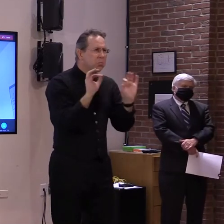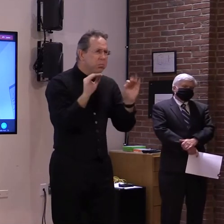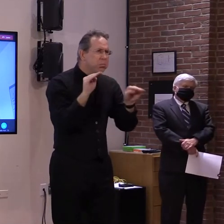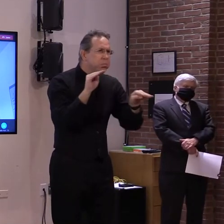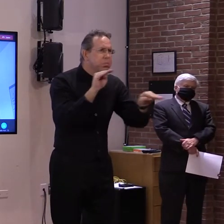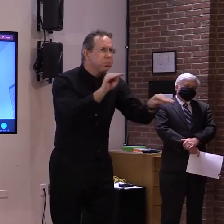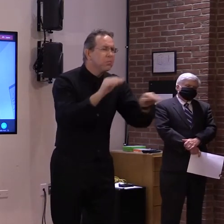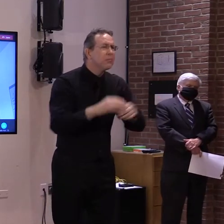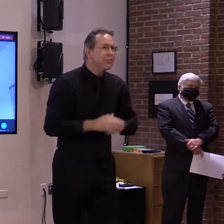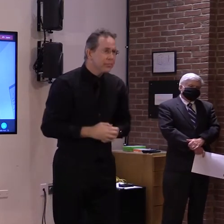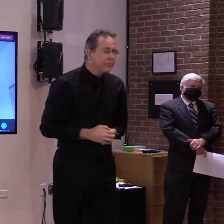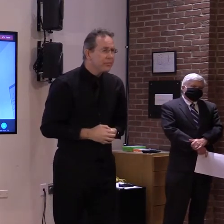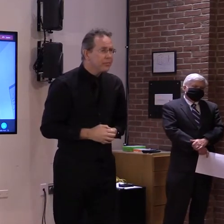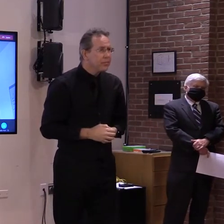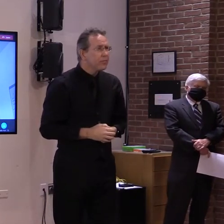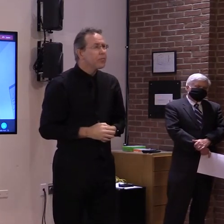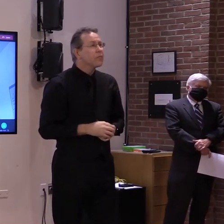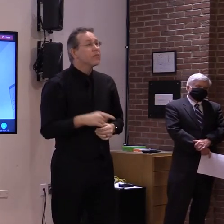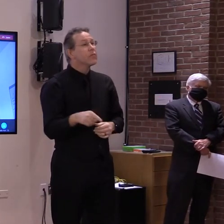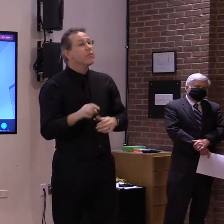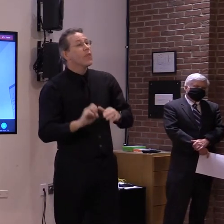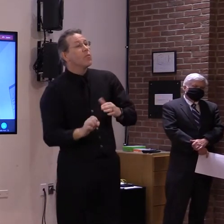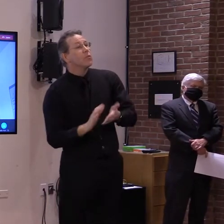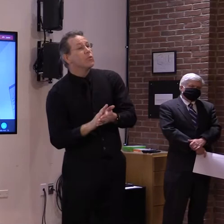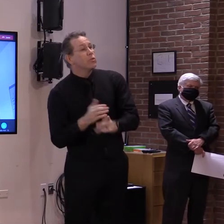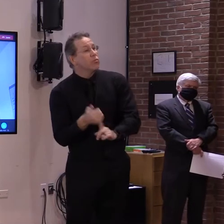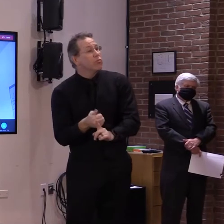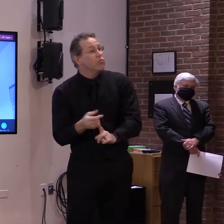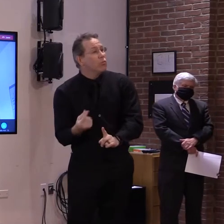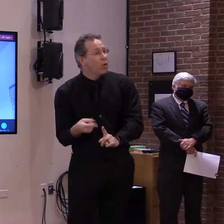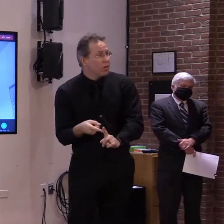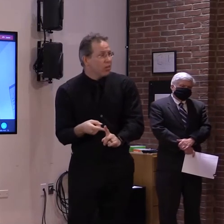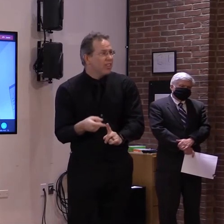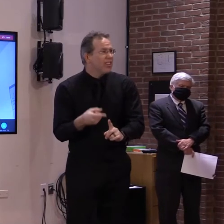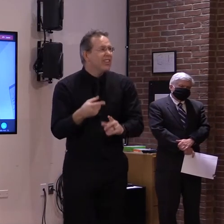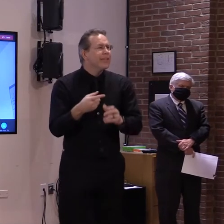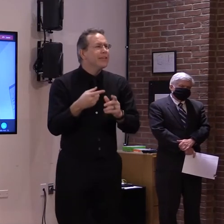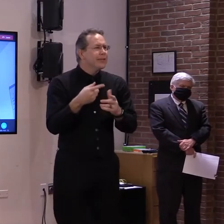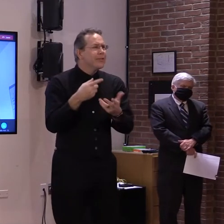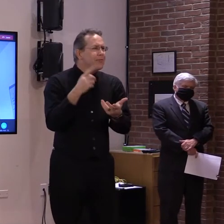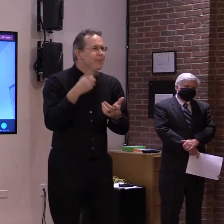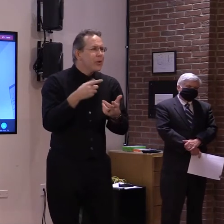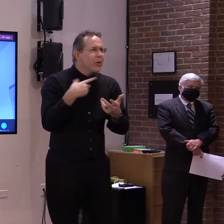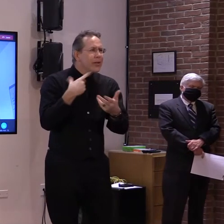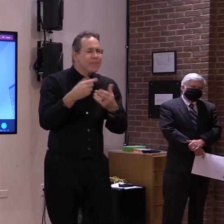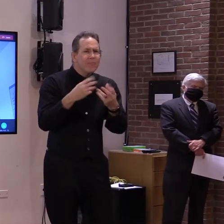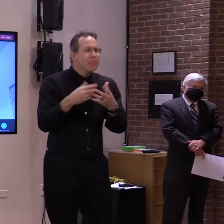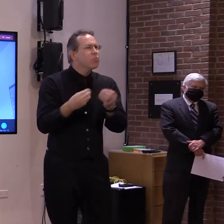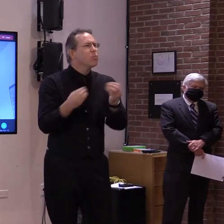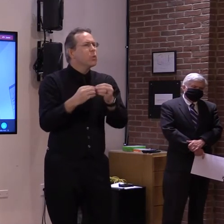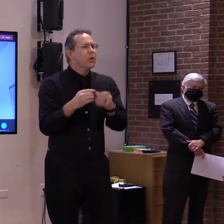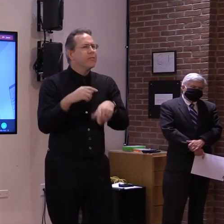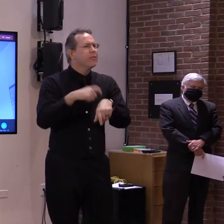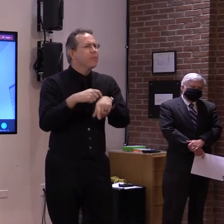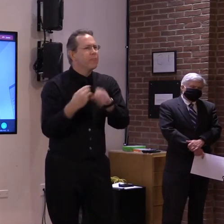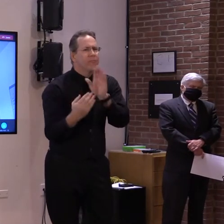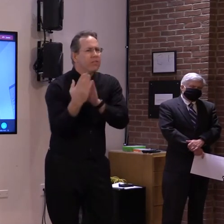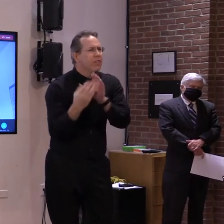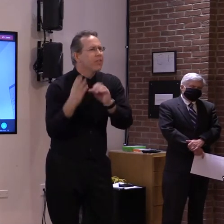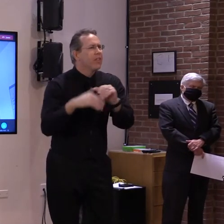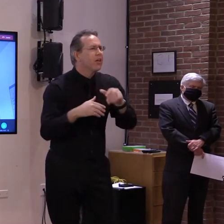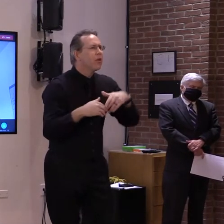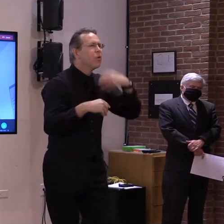and our middle school students are receiving twice as much in-person as compared to our high school students. Our distancing